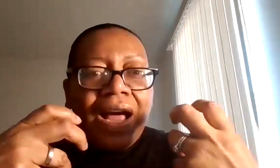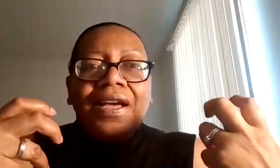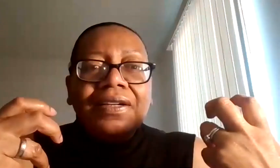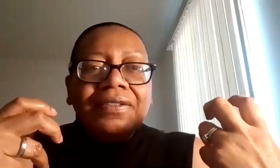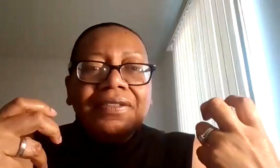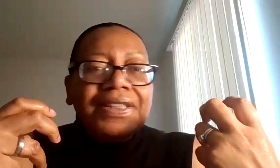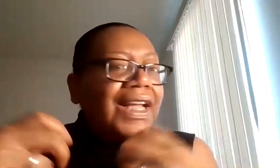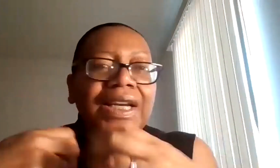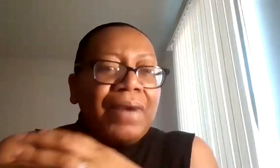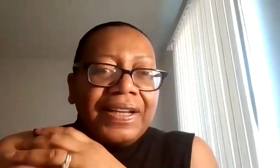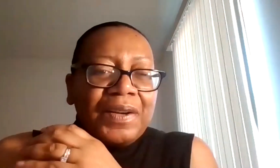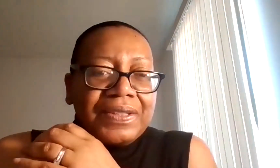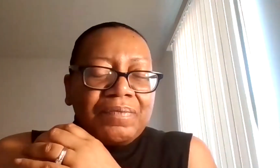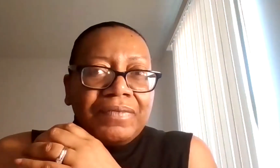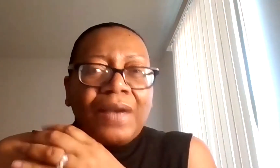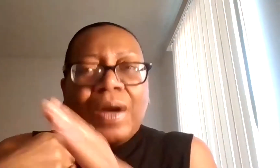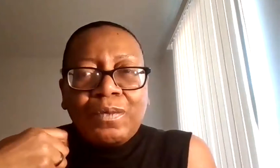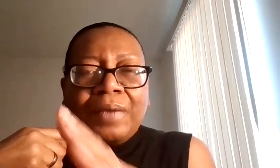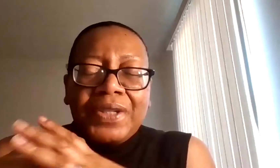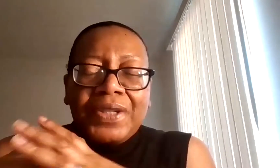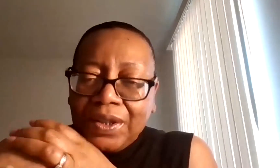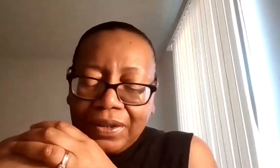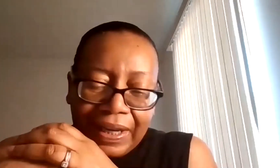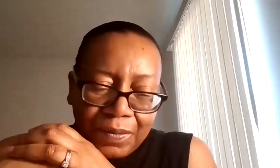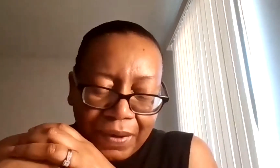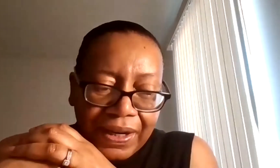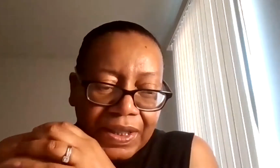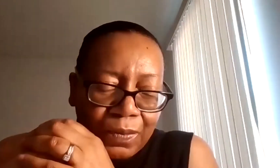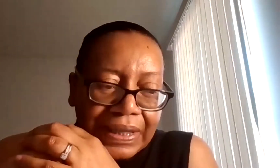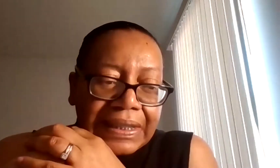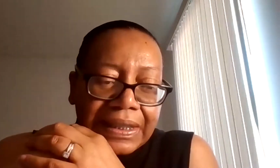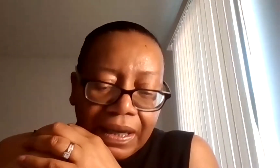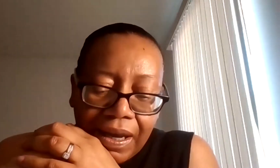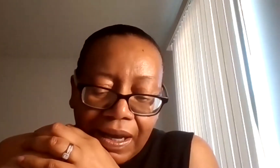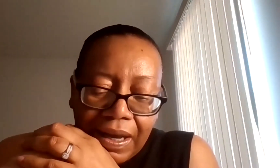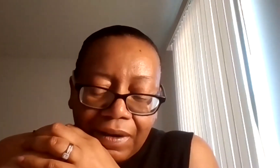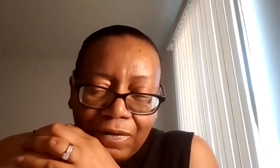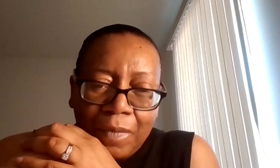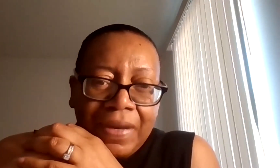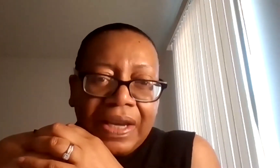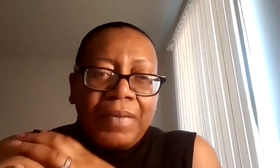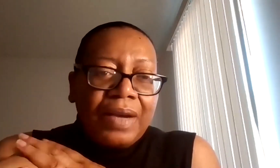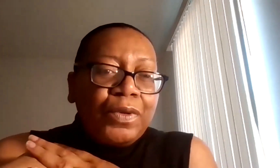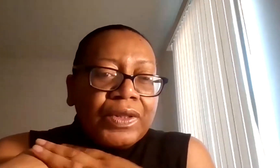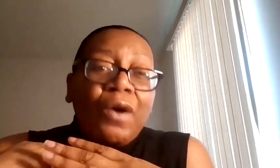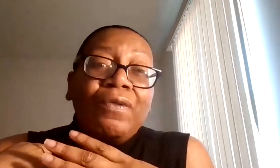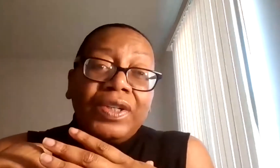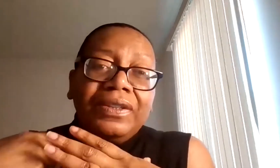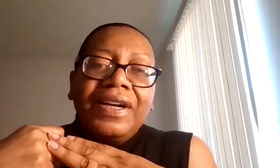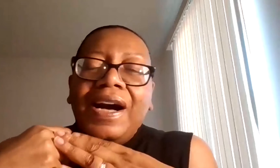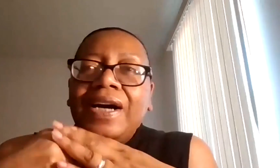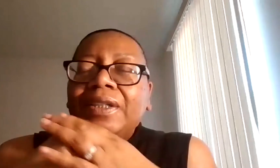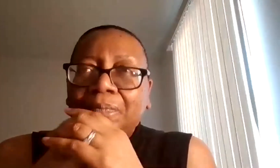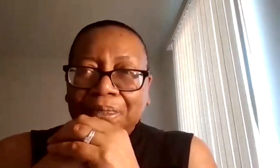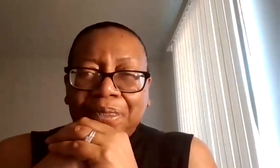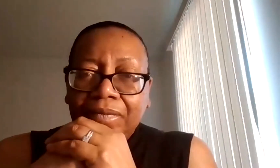nothing to anybody else. And when one particular experience was for me being pulled over